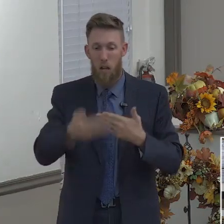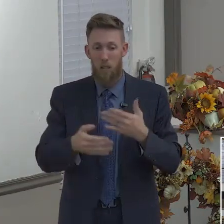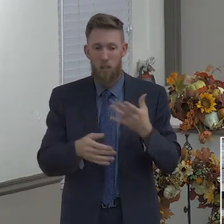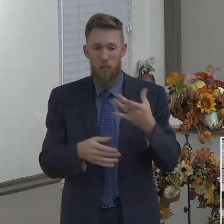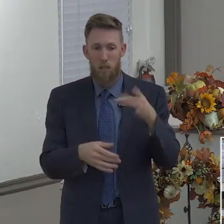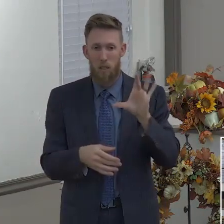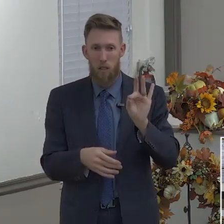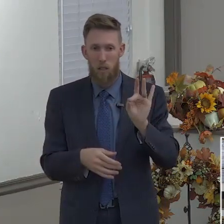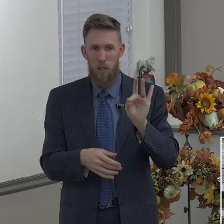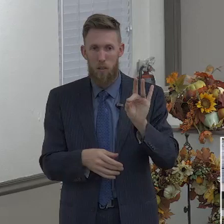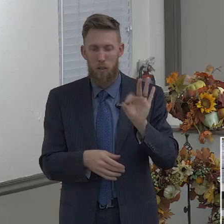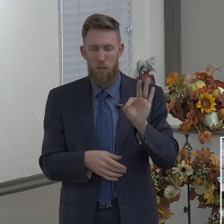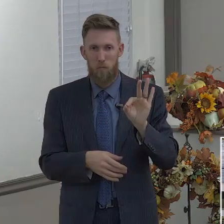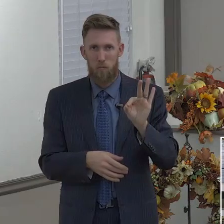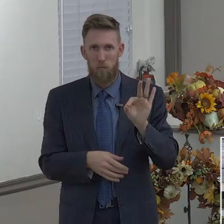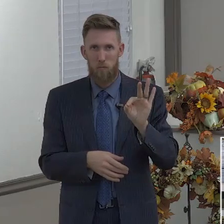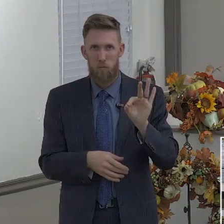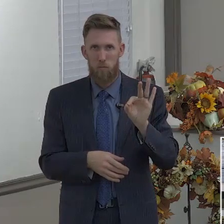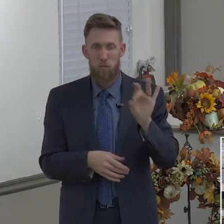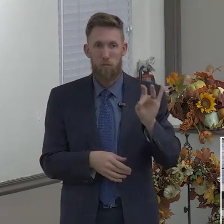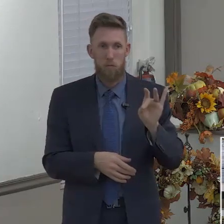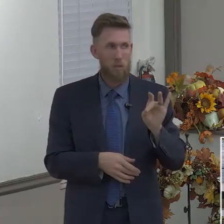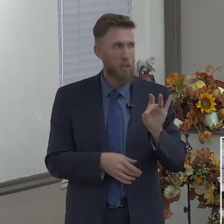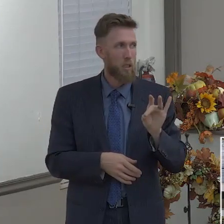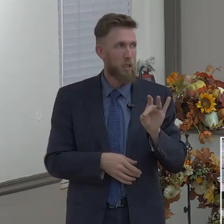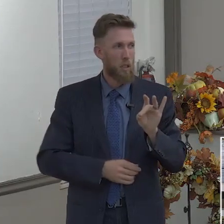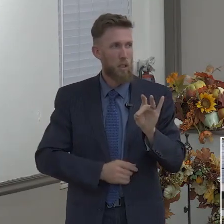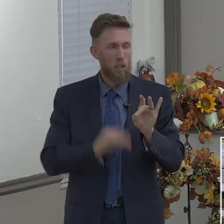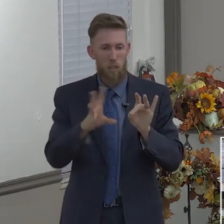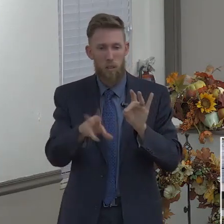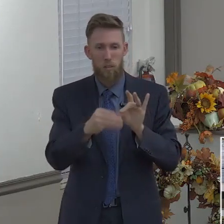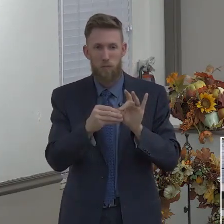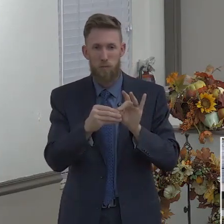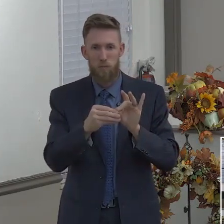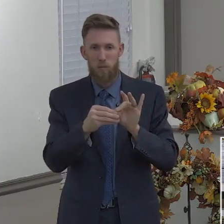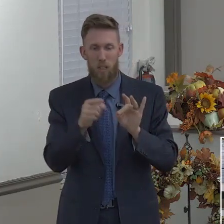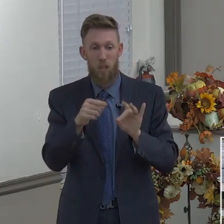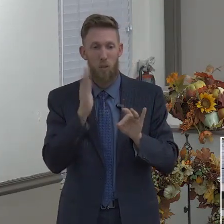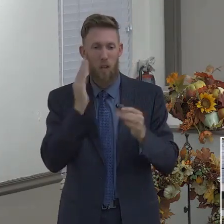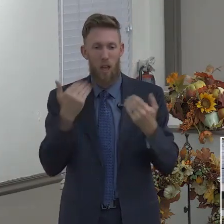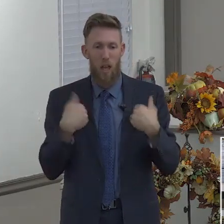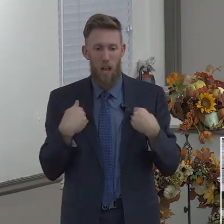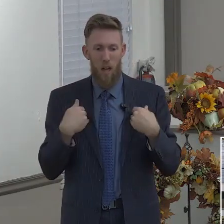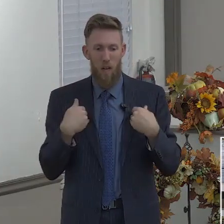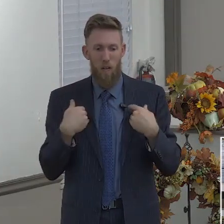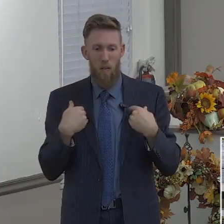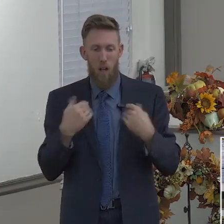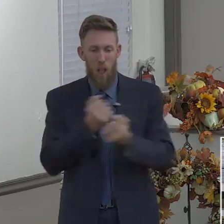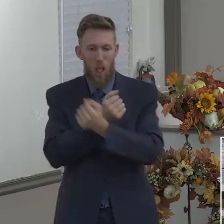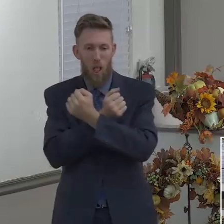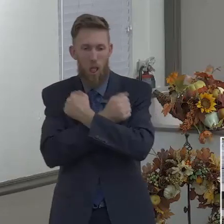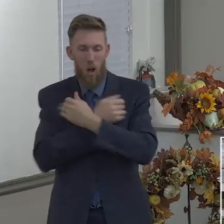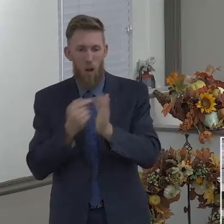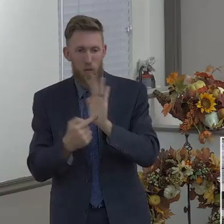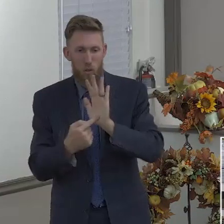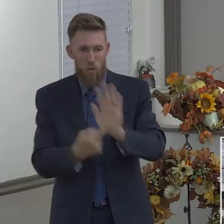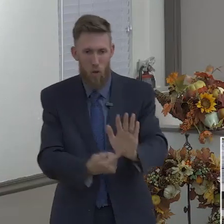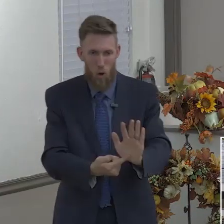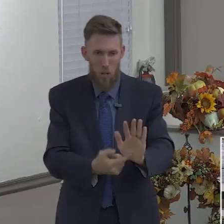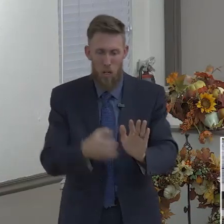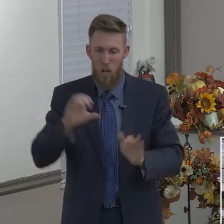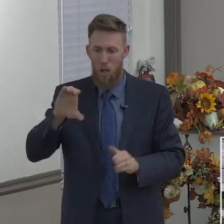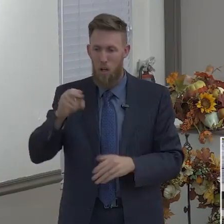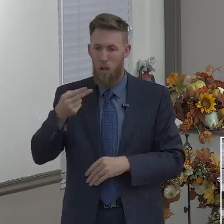You would hold charity. Go to the end of the line there. Hold charity. Josiah thought he was getting out of it. Nope. Charity.